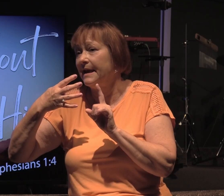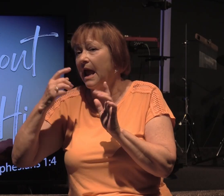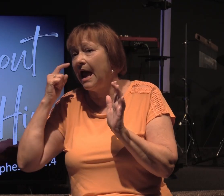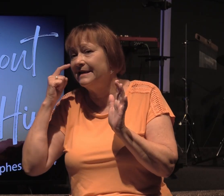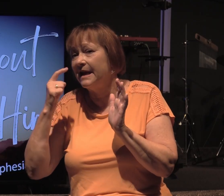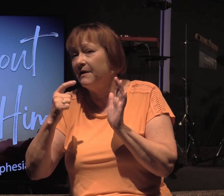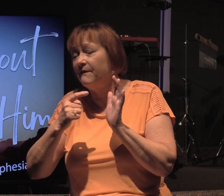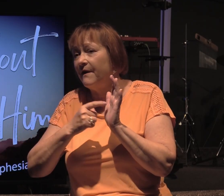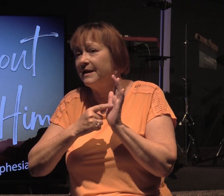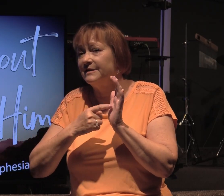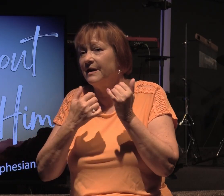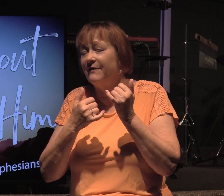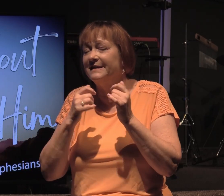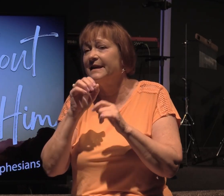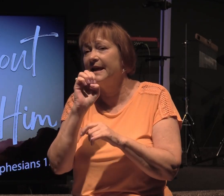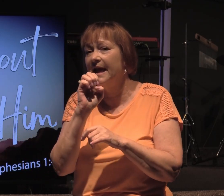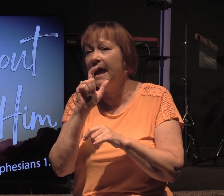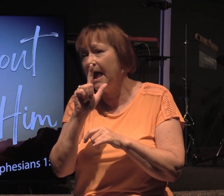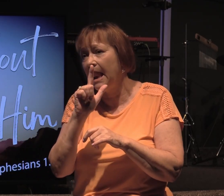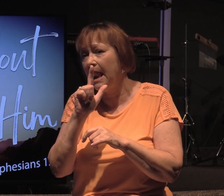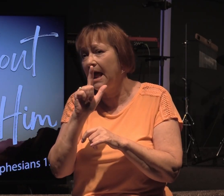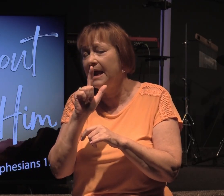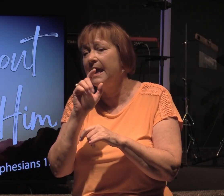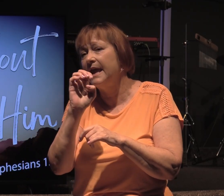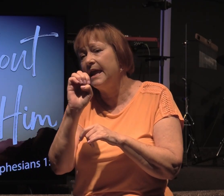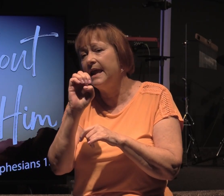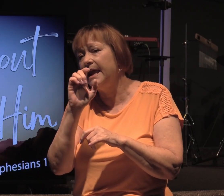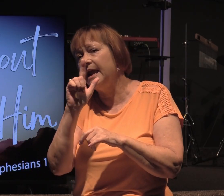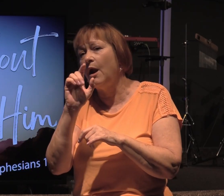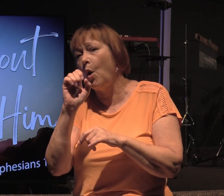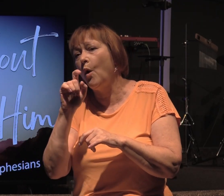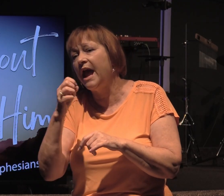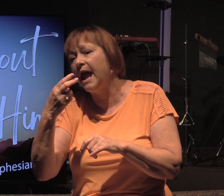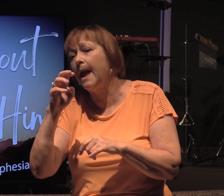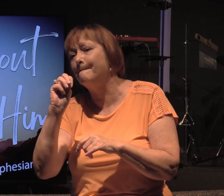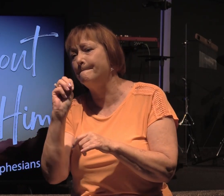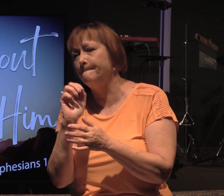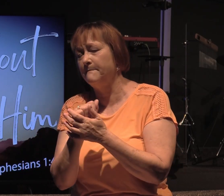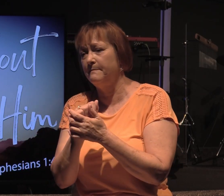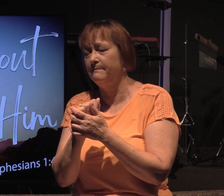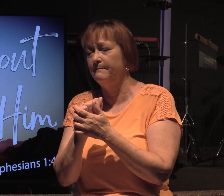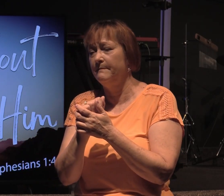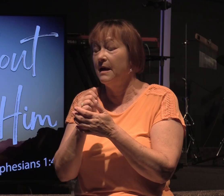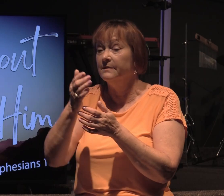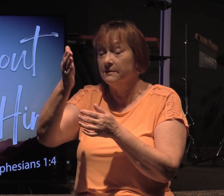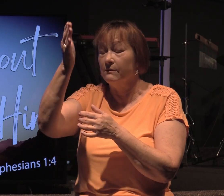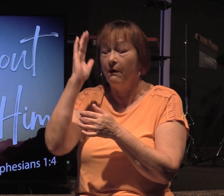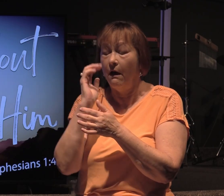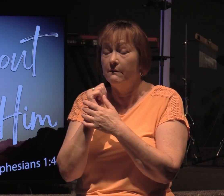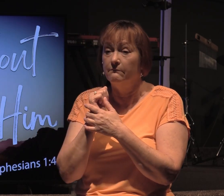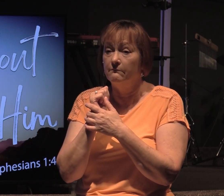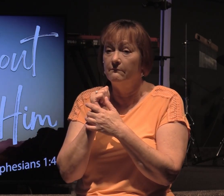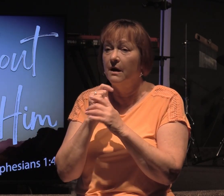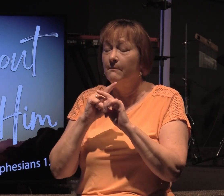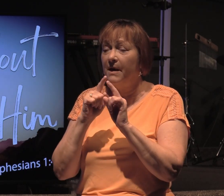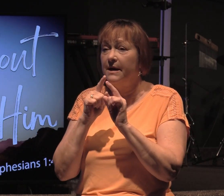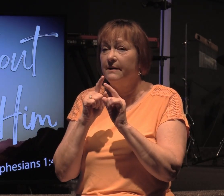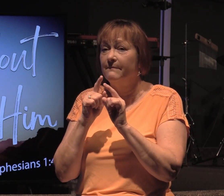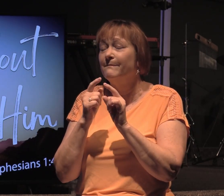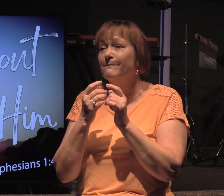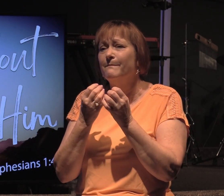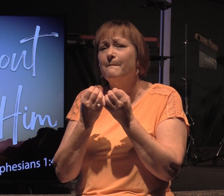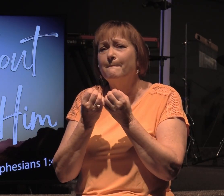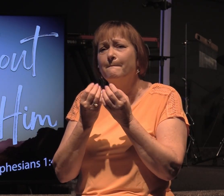identification of this El, and it's Elohim. It's God, but it's plural.